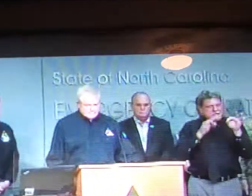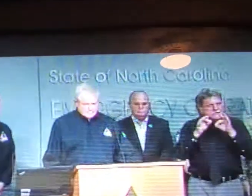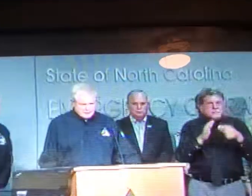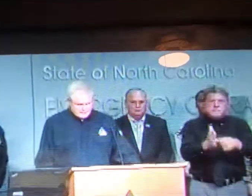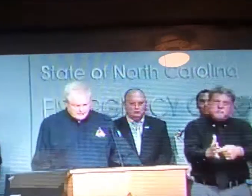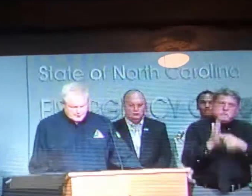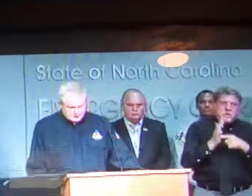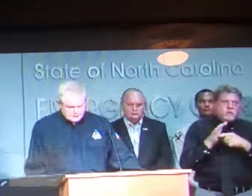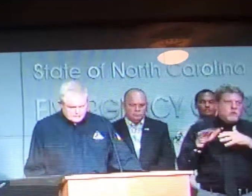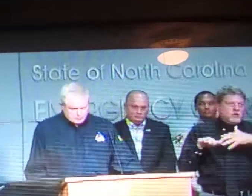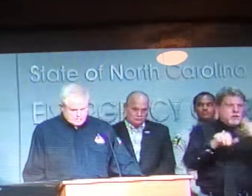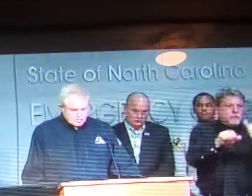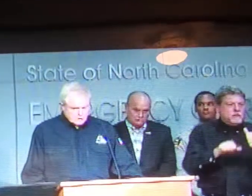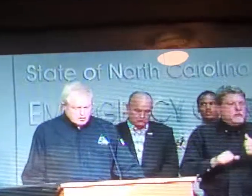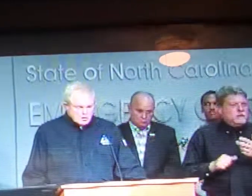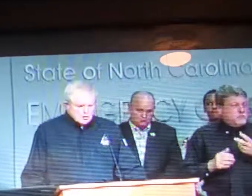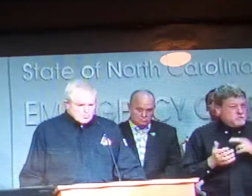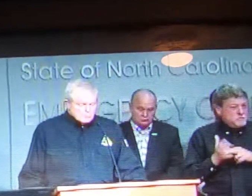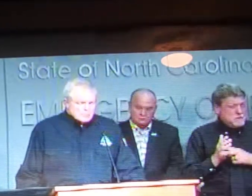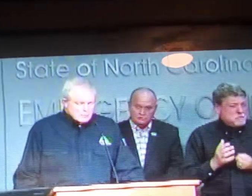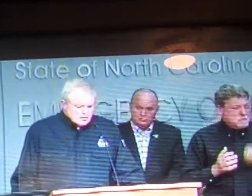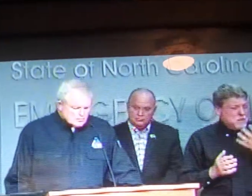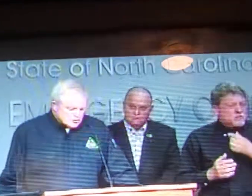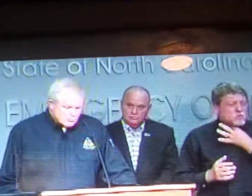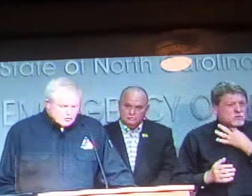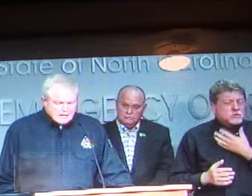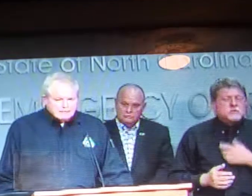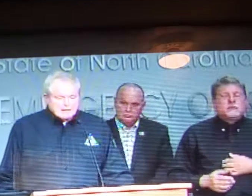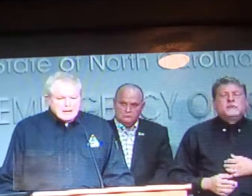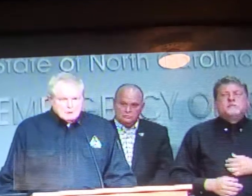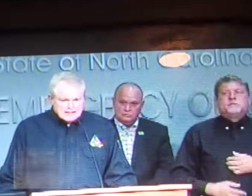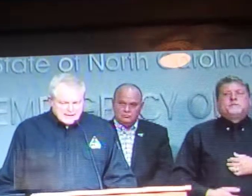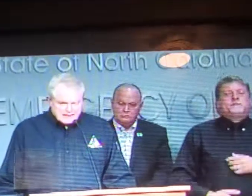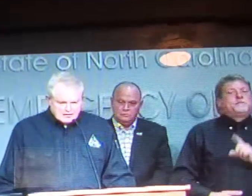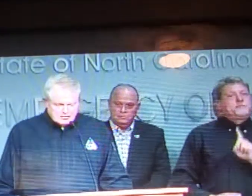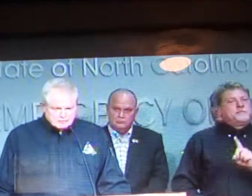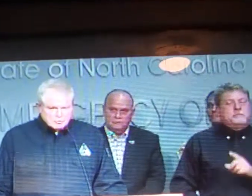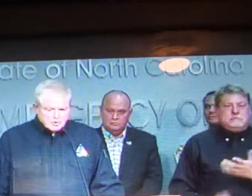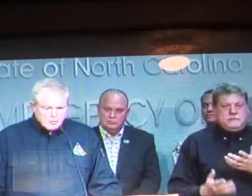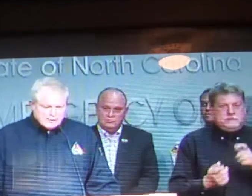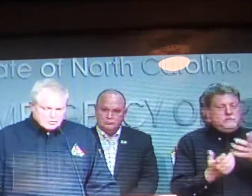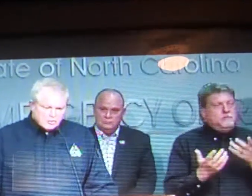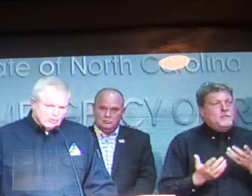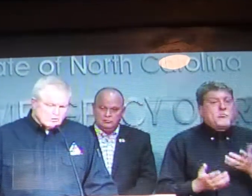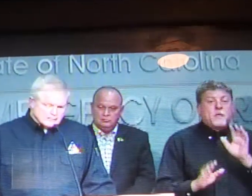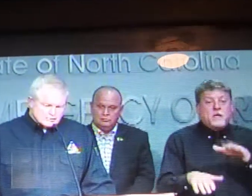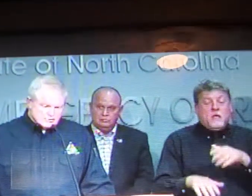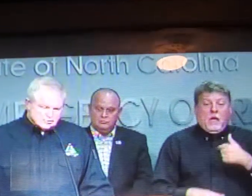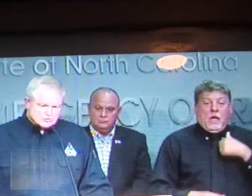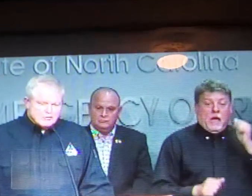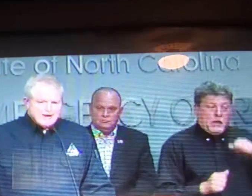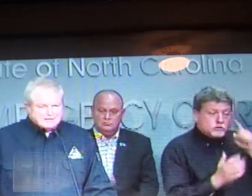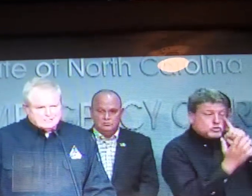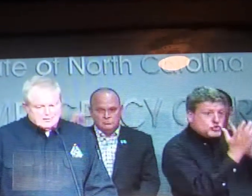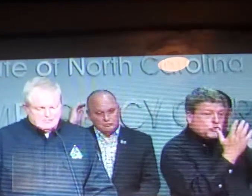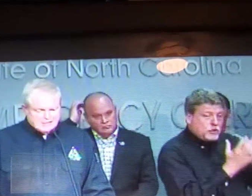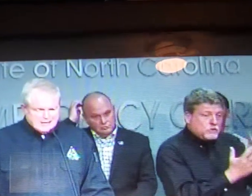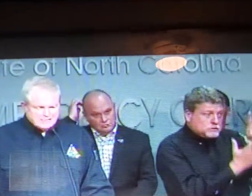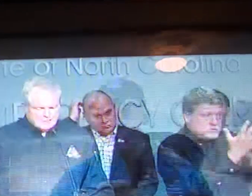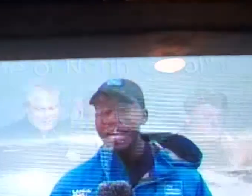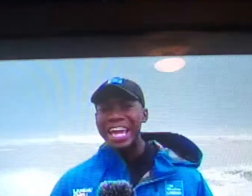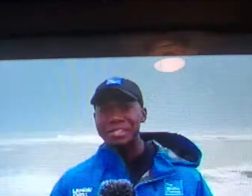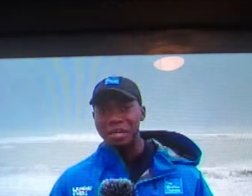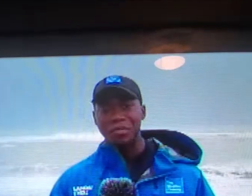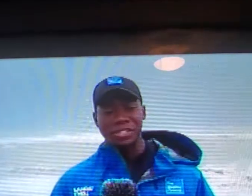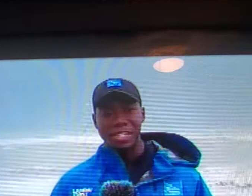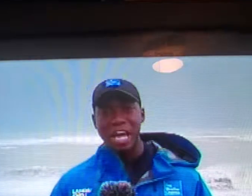back to you, Lord. We love you, Lord. In everything we do, this is Sharing